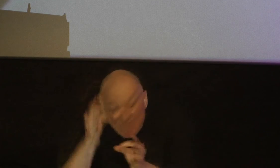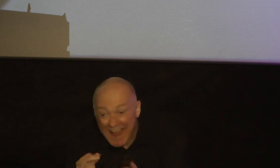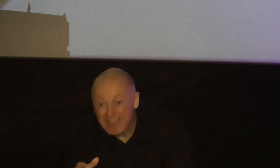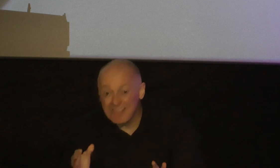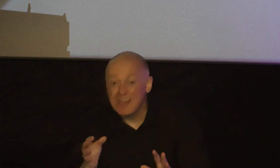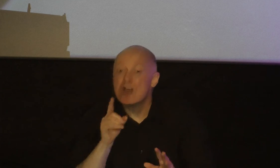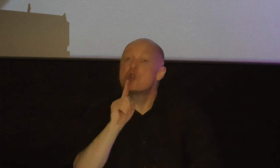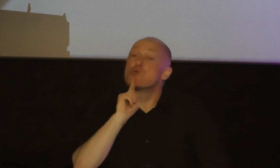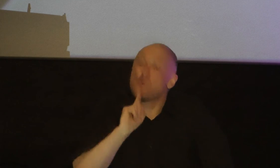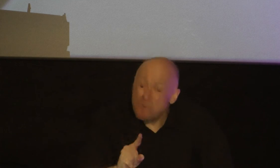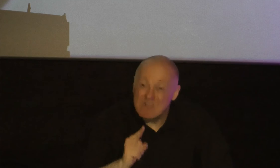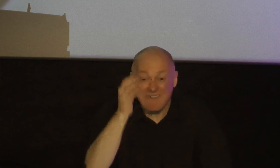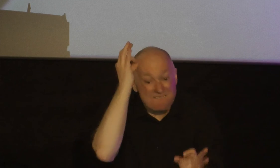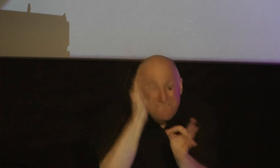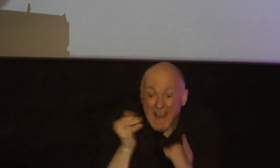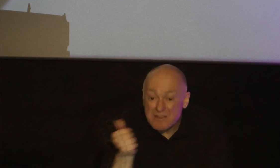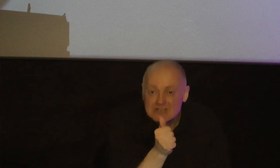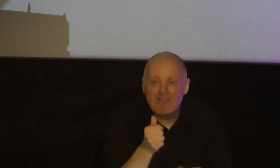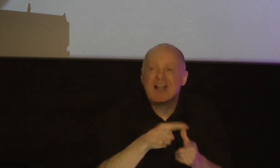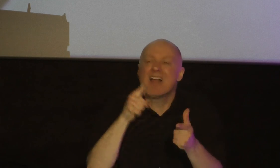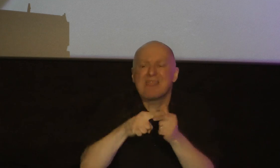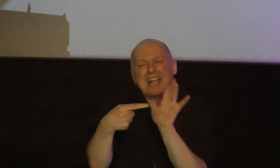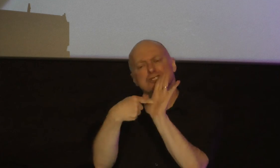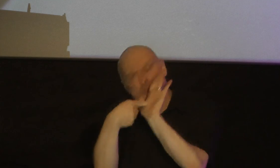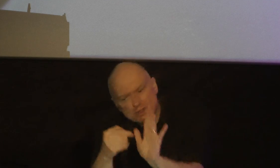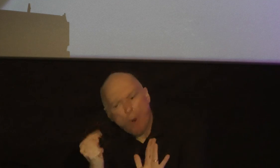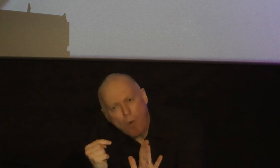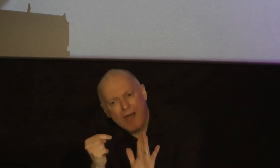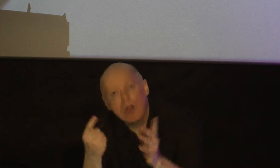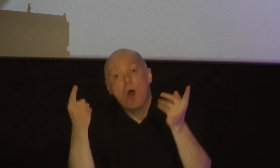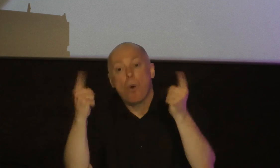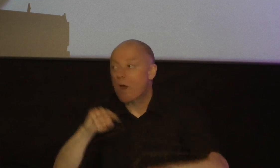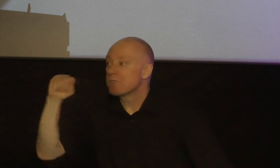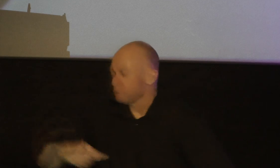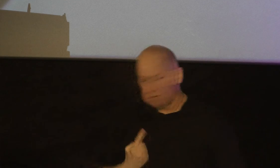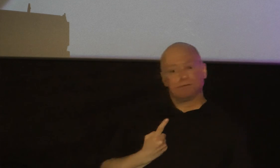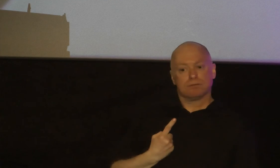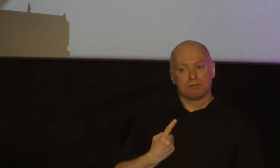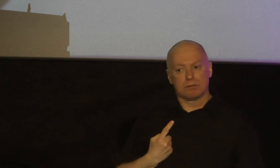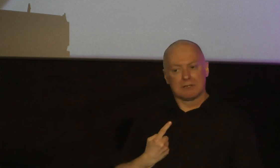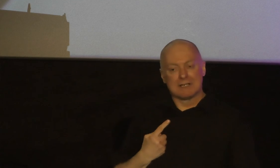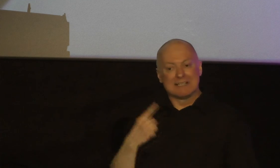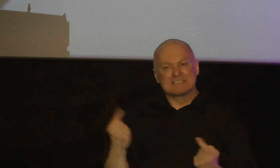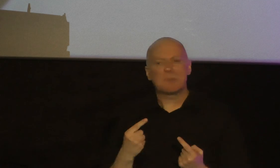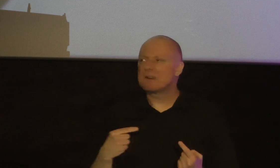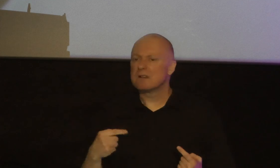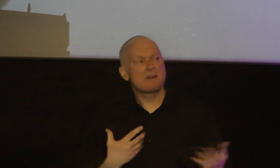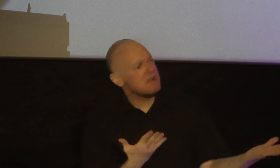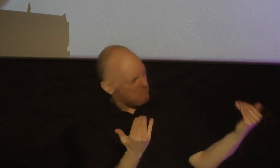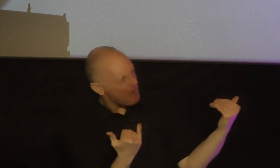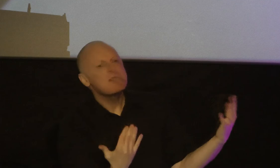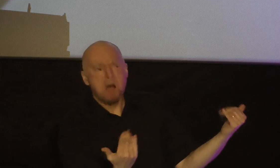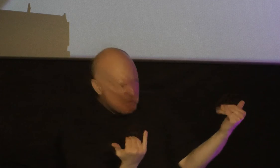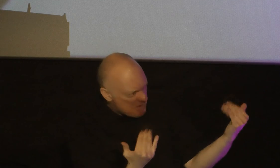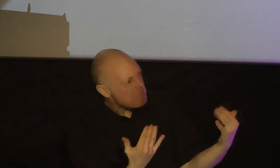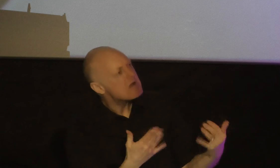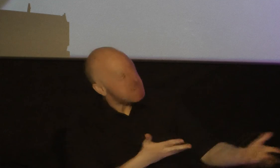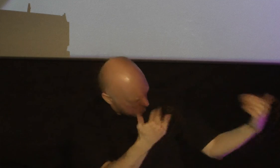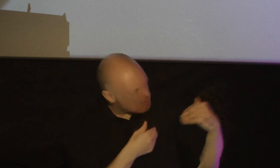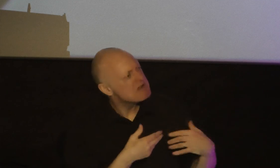sincere then you got to show it when you're offended when someone wants to fight with you when someone wants to quarrel with you when you're